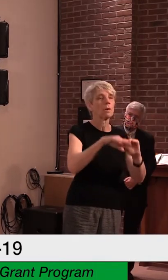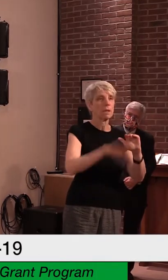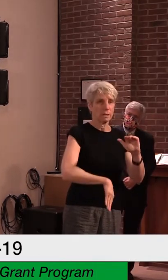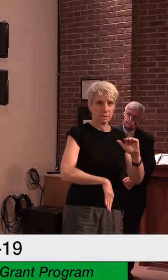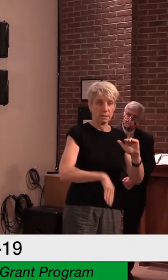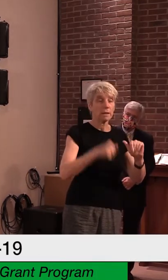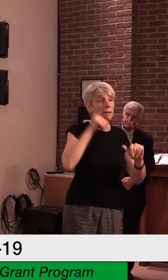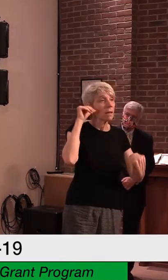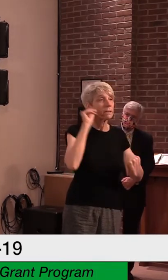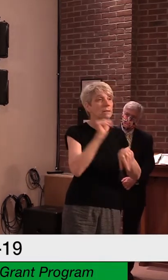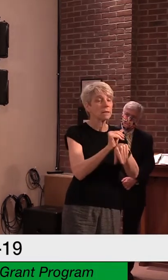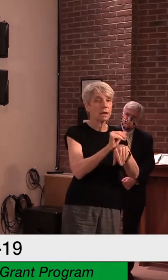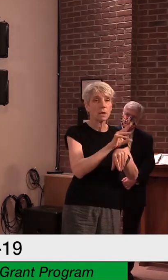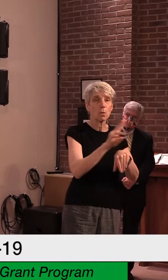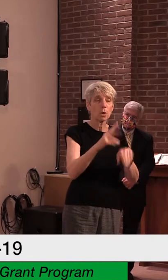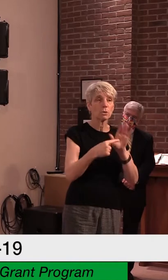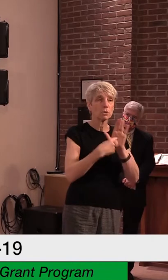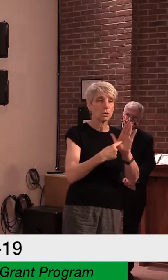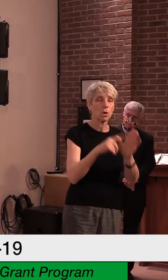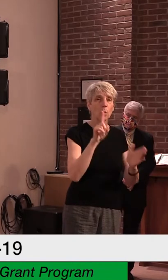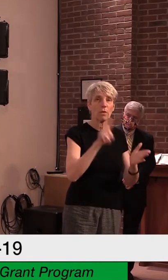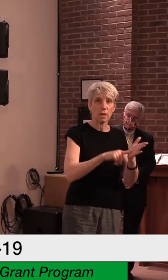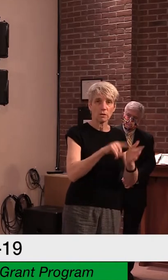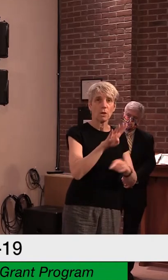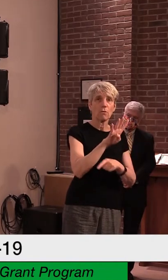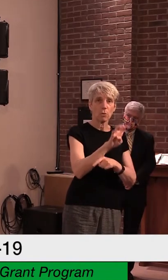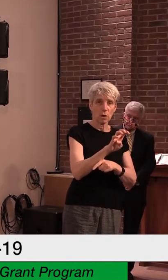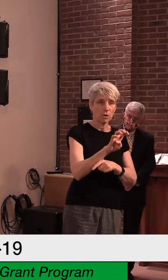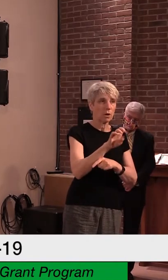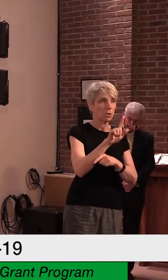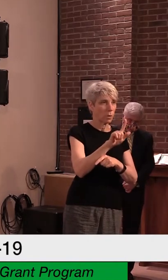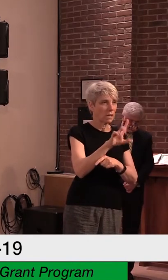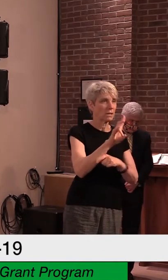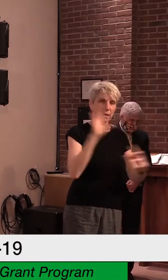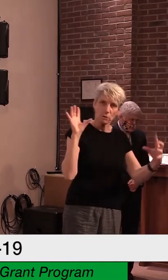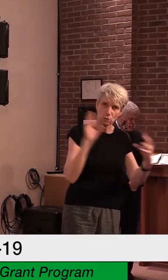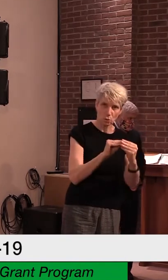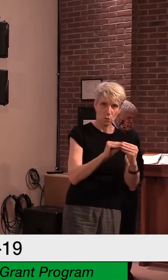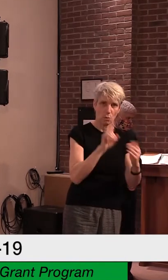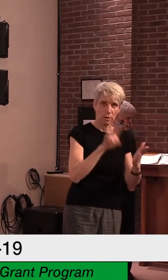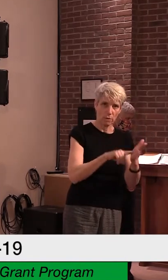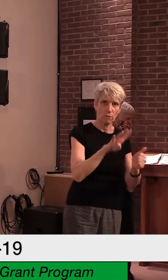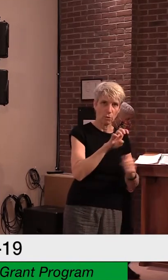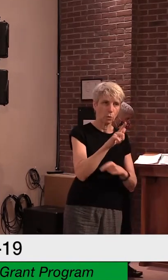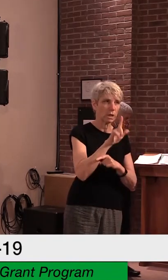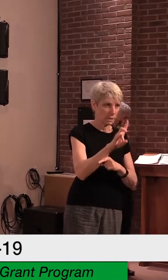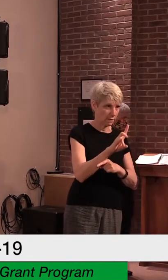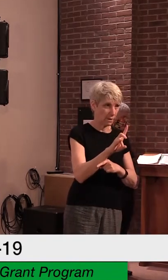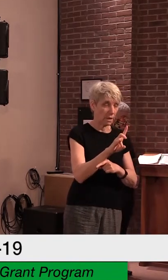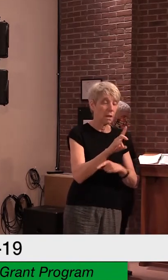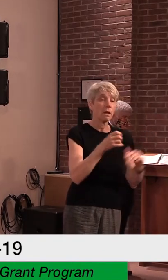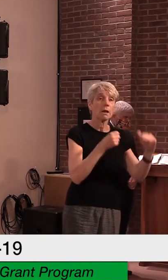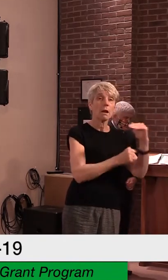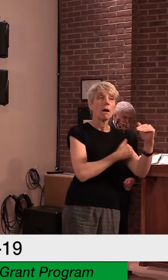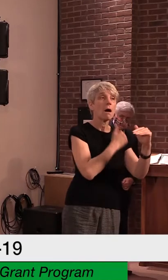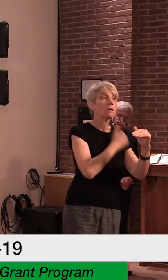reflects 1427 total cases, one person hospitalized,